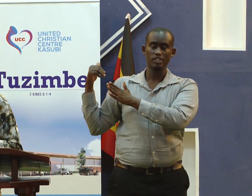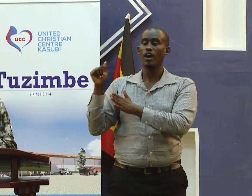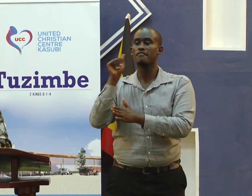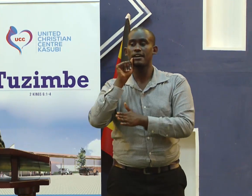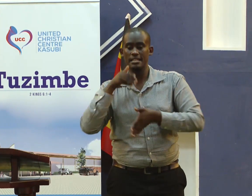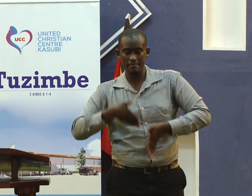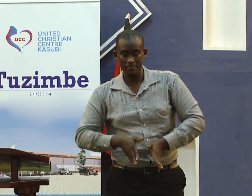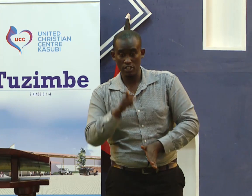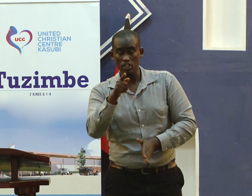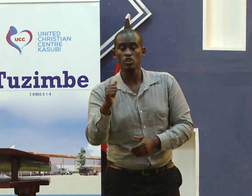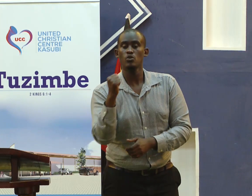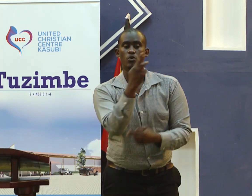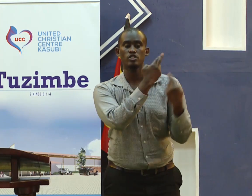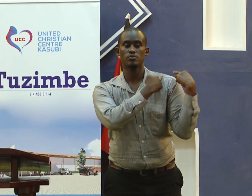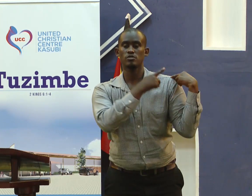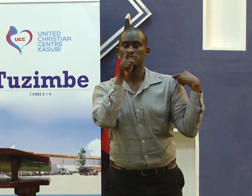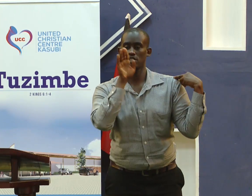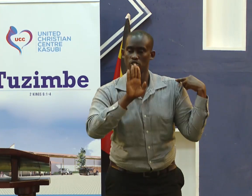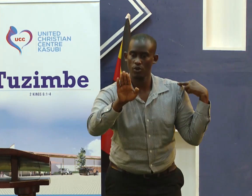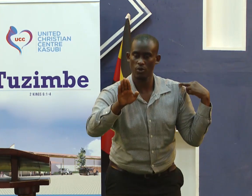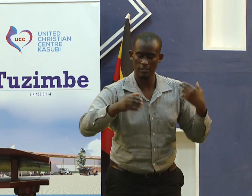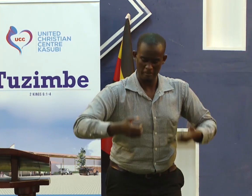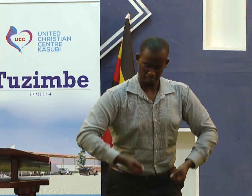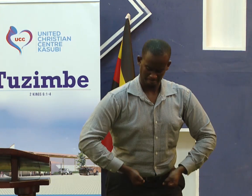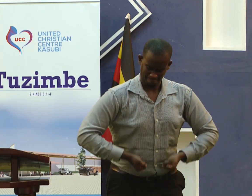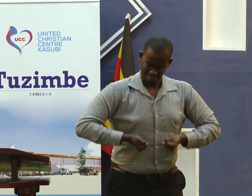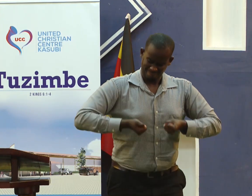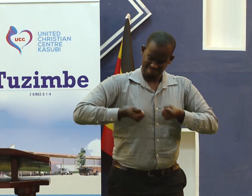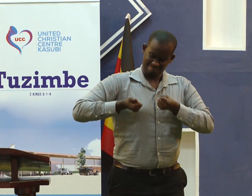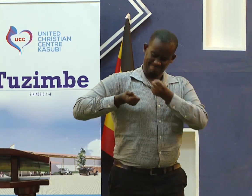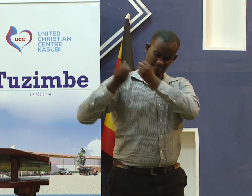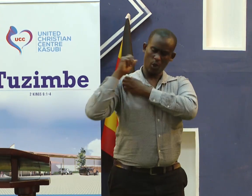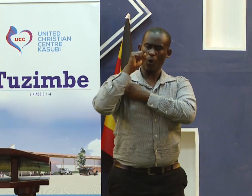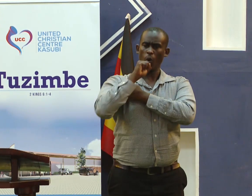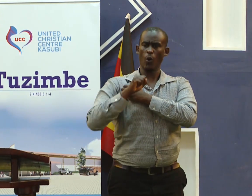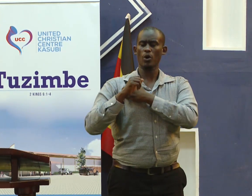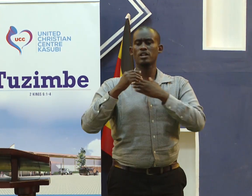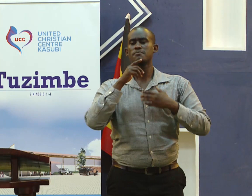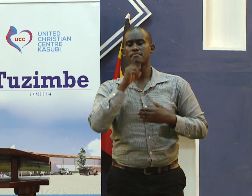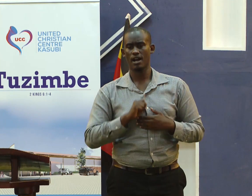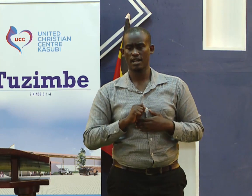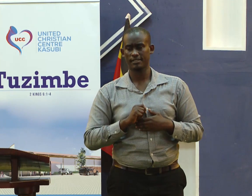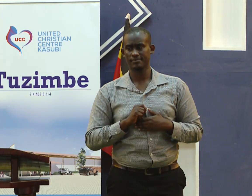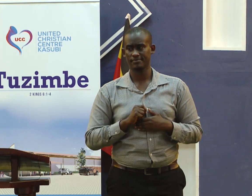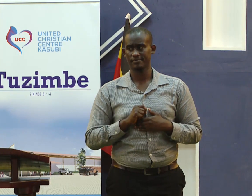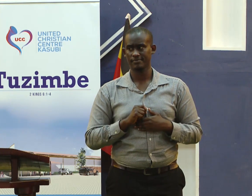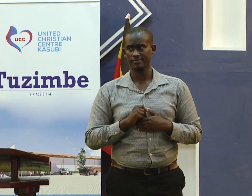It is your responsibility to put off the old self. We are born with sin.